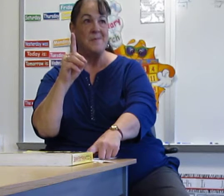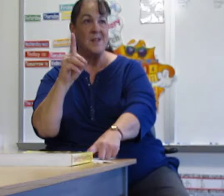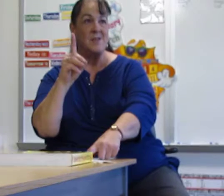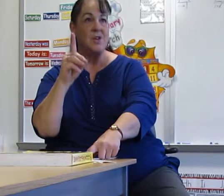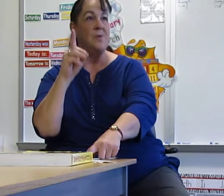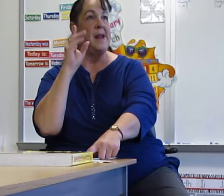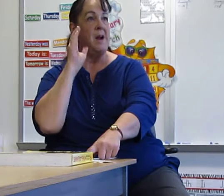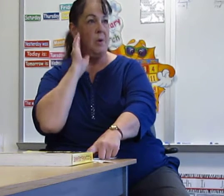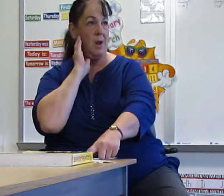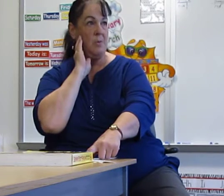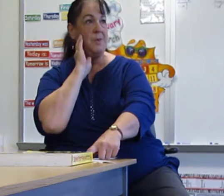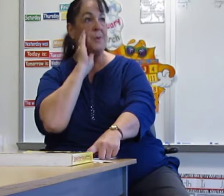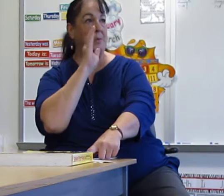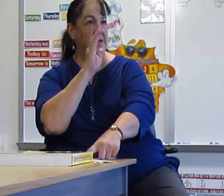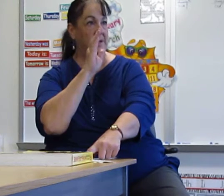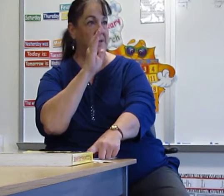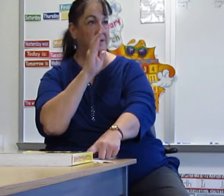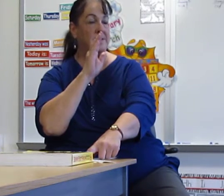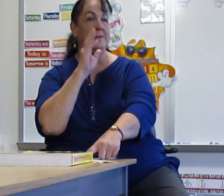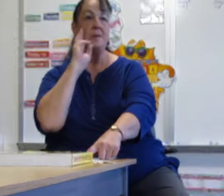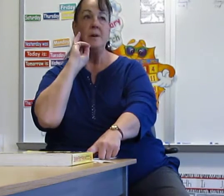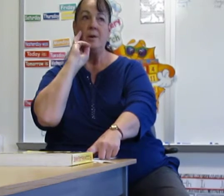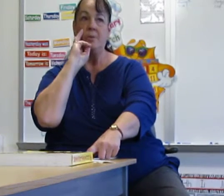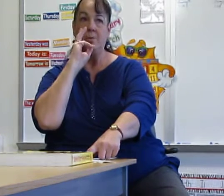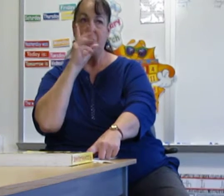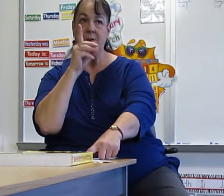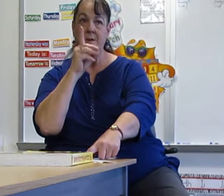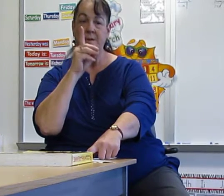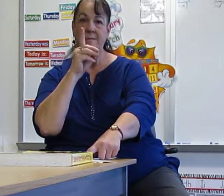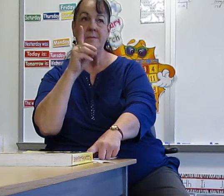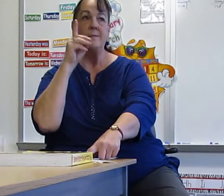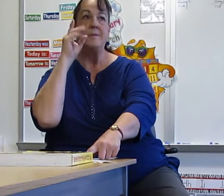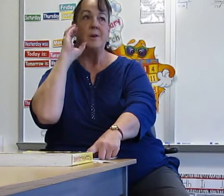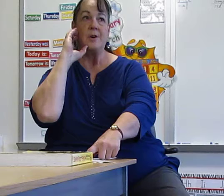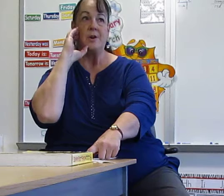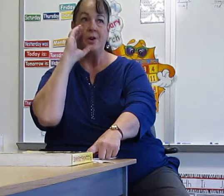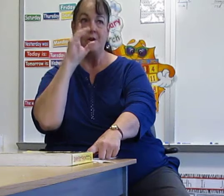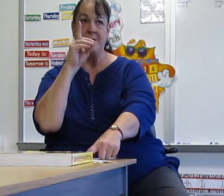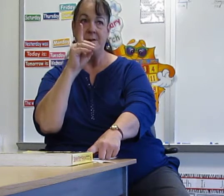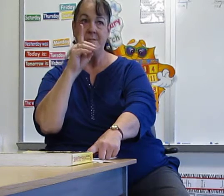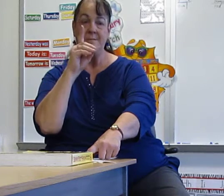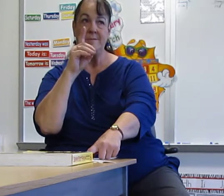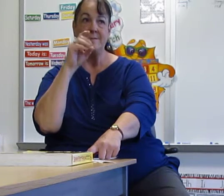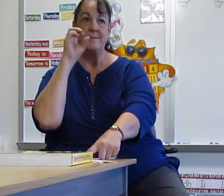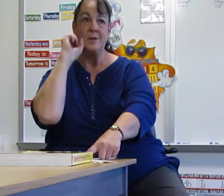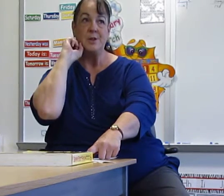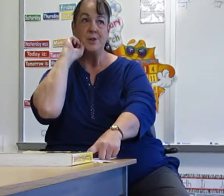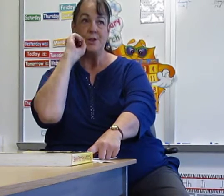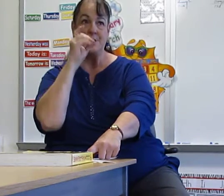So, they go along with the will, would, could, should.